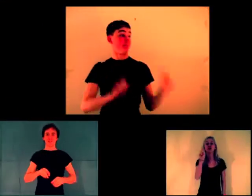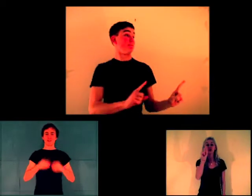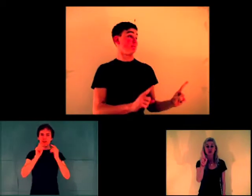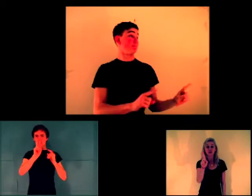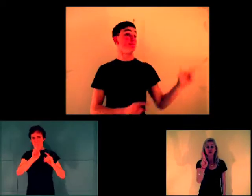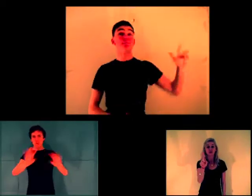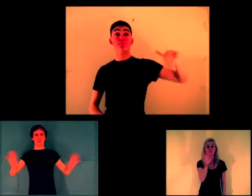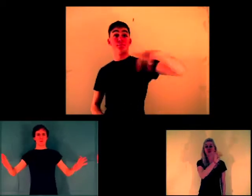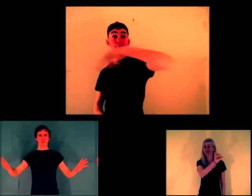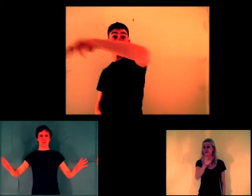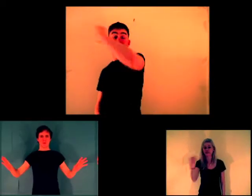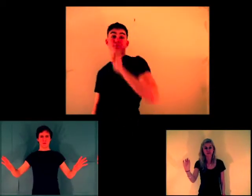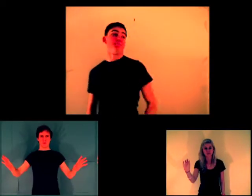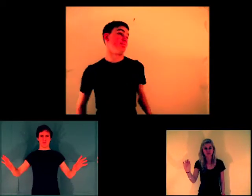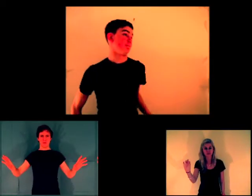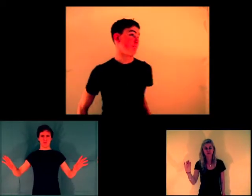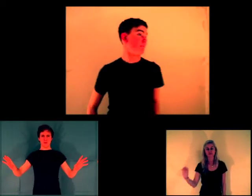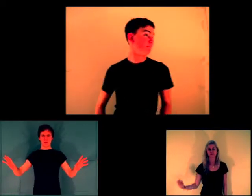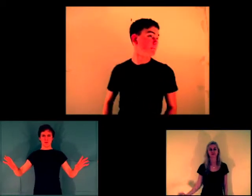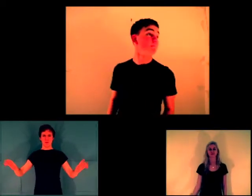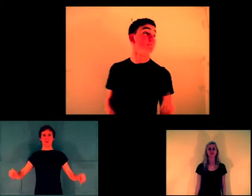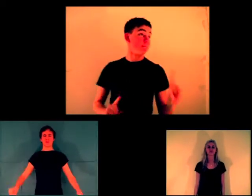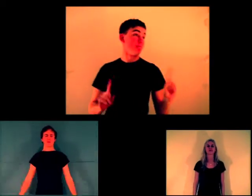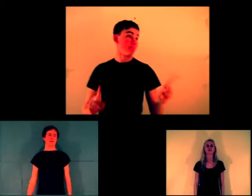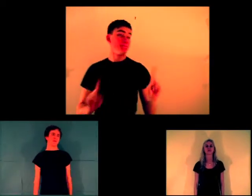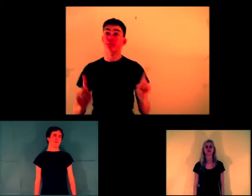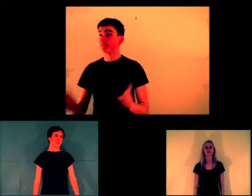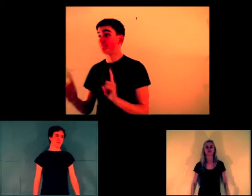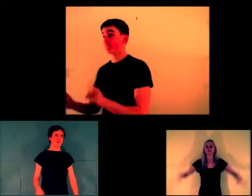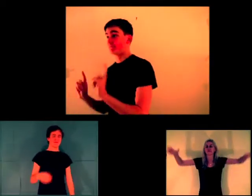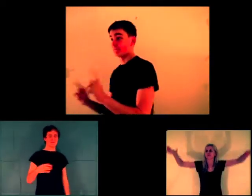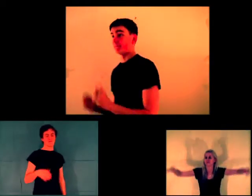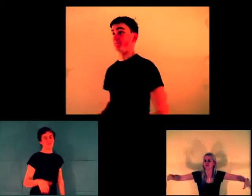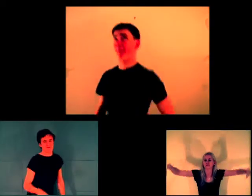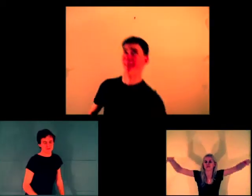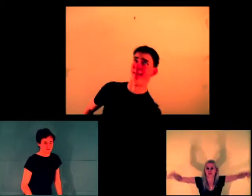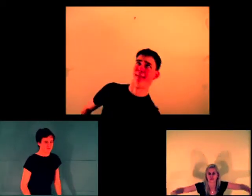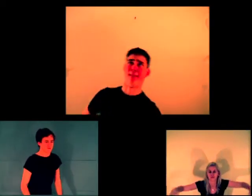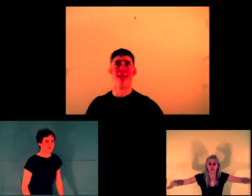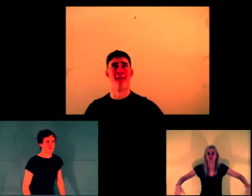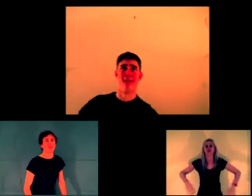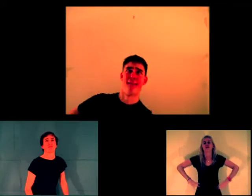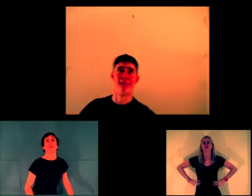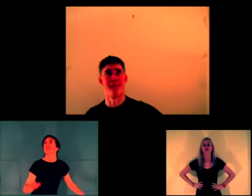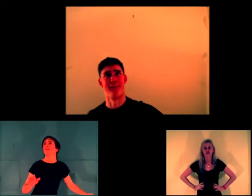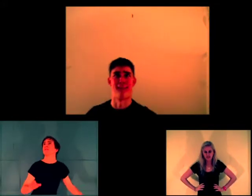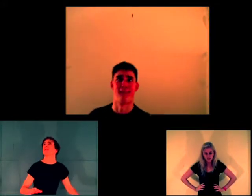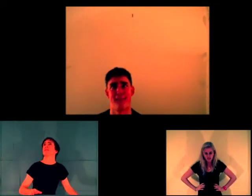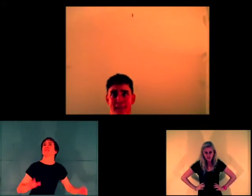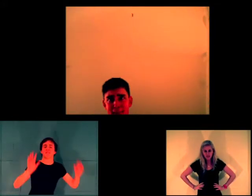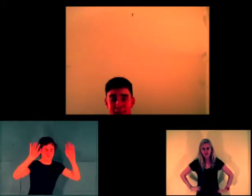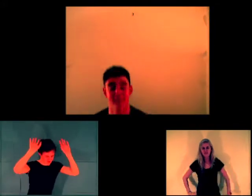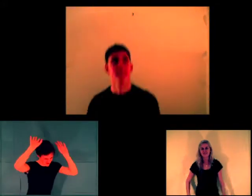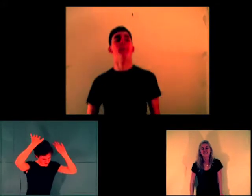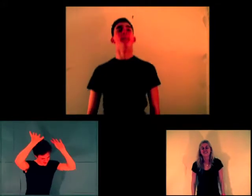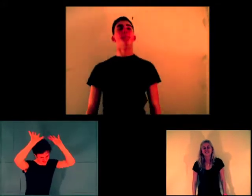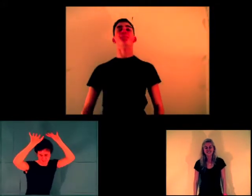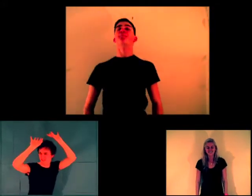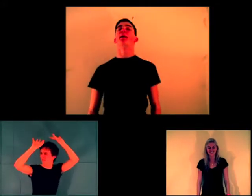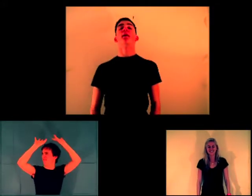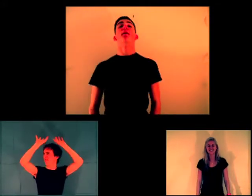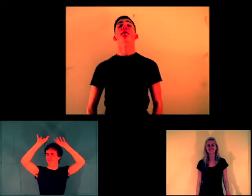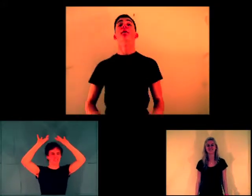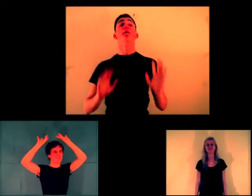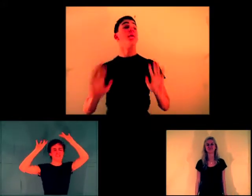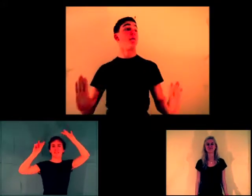know, stands for shut up, move on. You know when we're getting a little bit bogged down in negativity, I think there is a